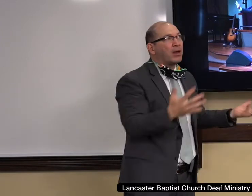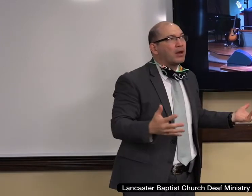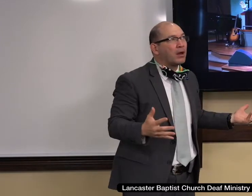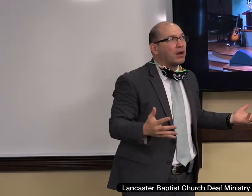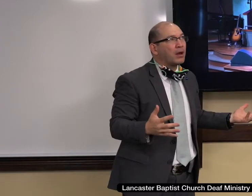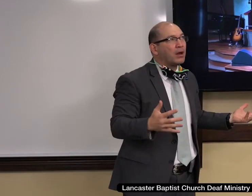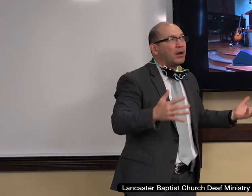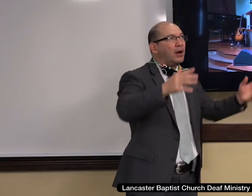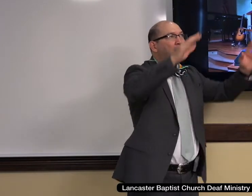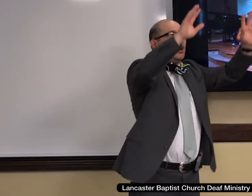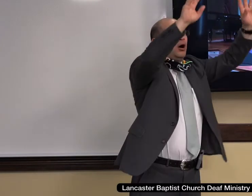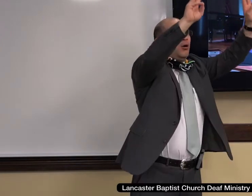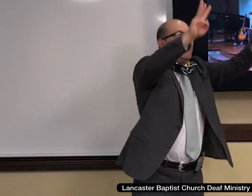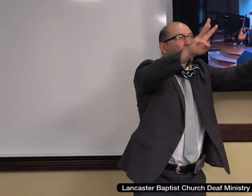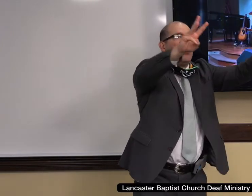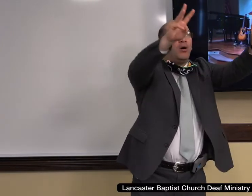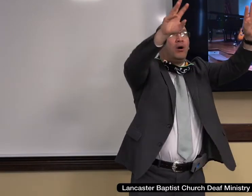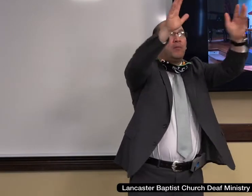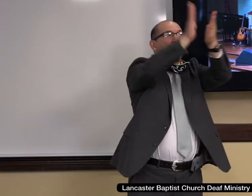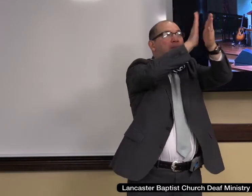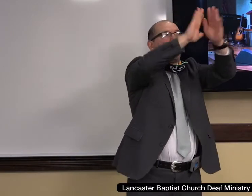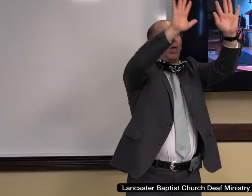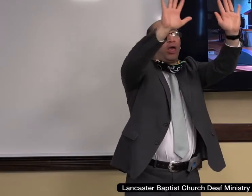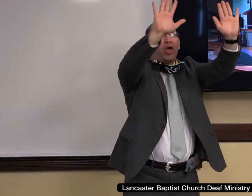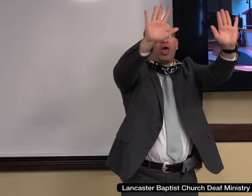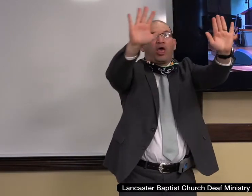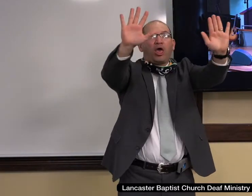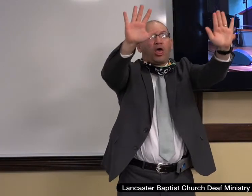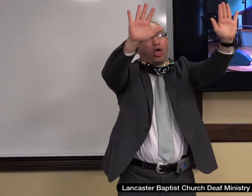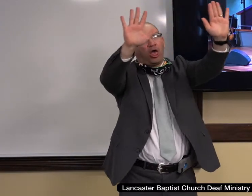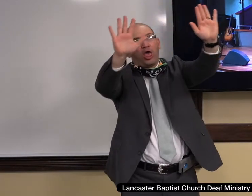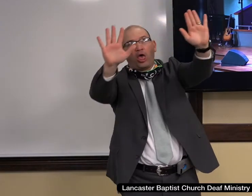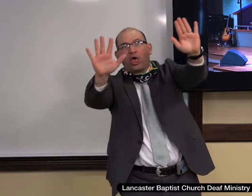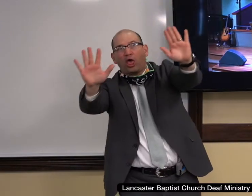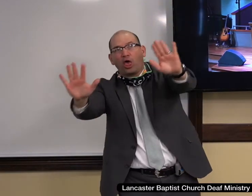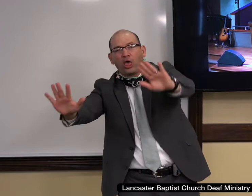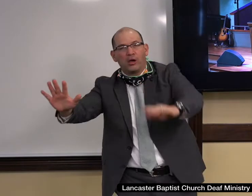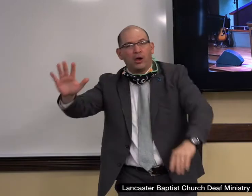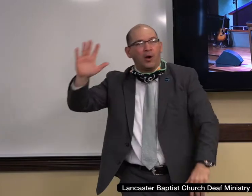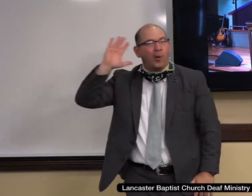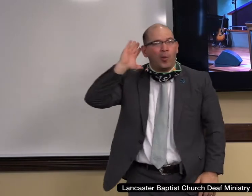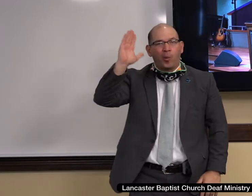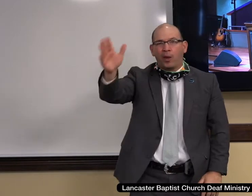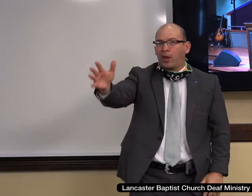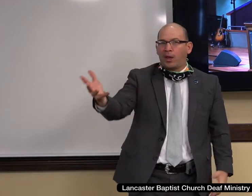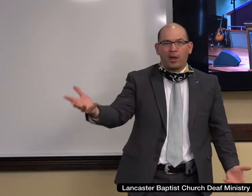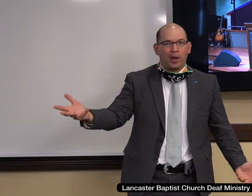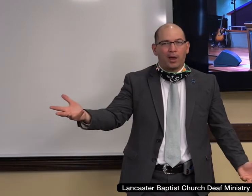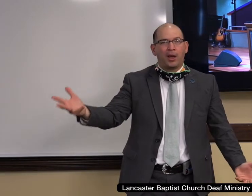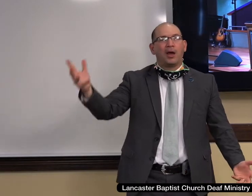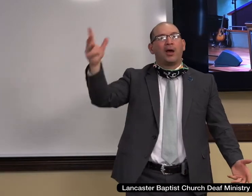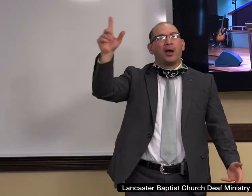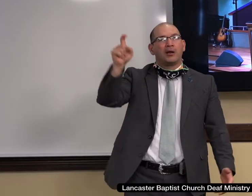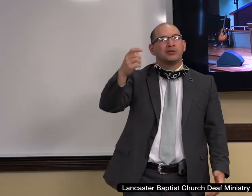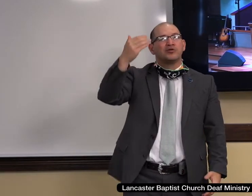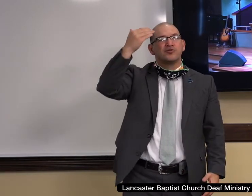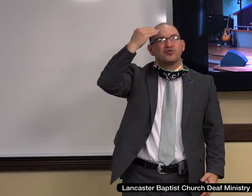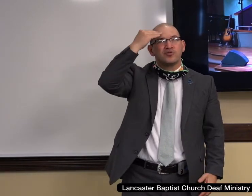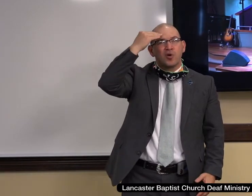time we get around this room, the wallpaper is going to be crooked and it's going to look terrible. She said, you always start on the straight